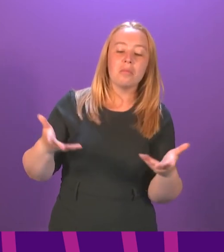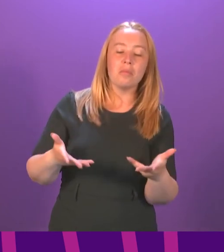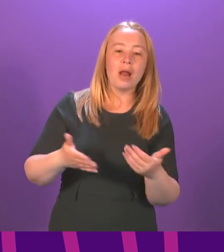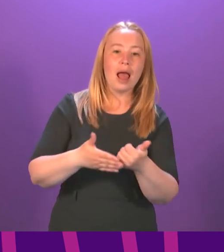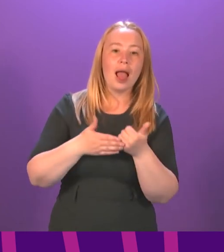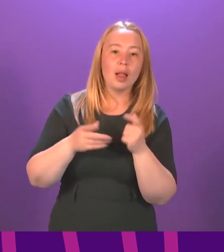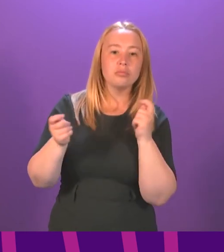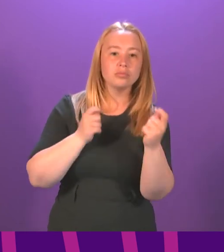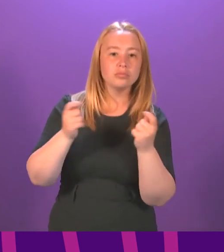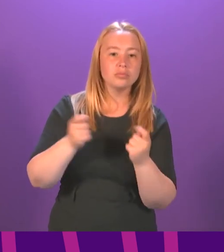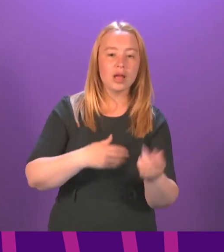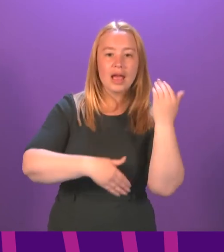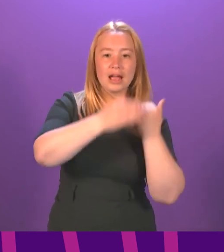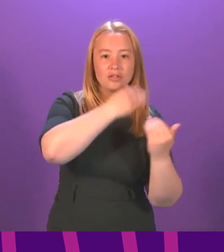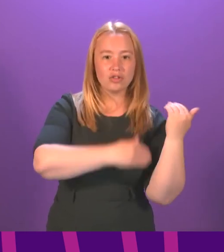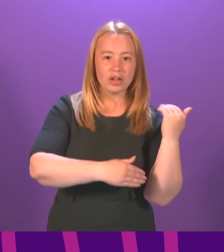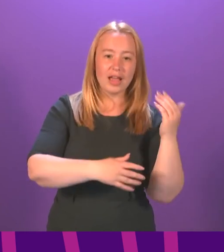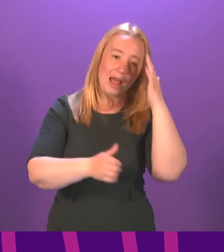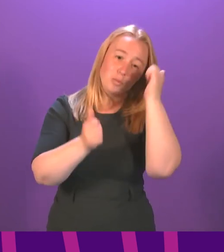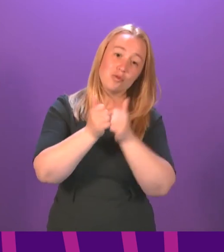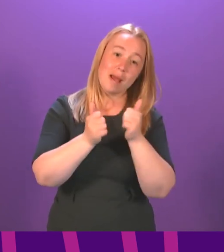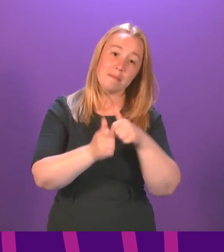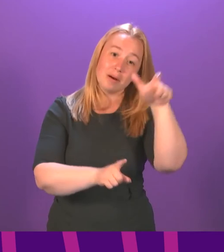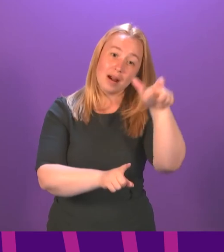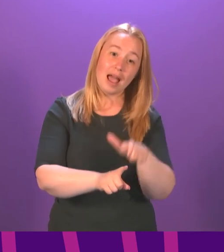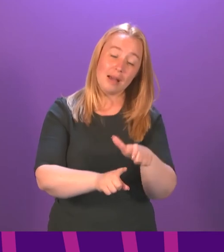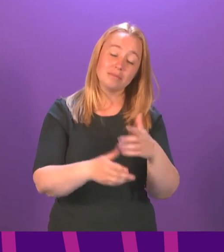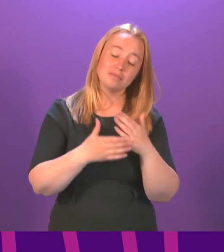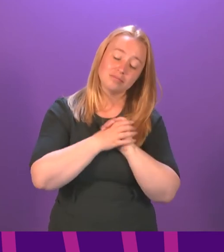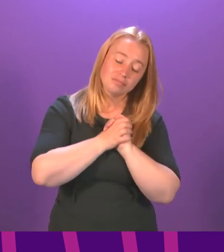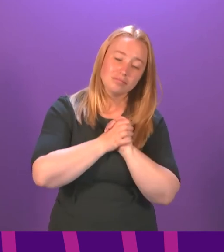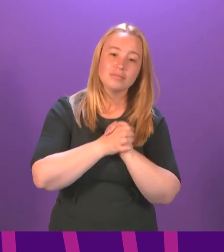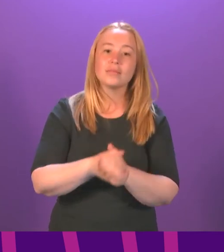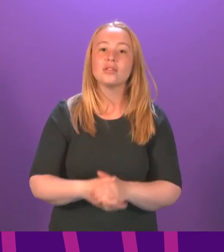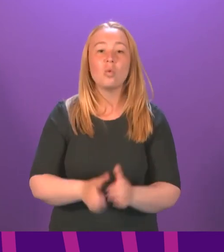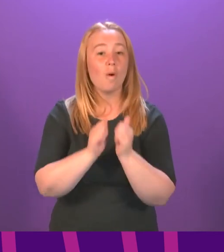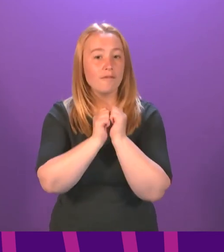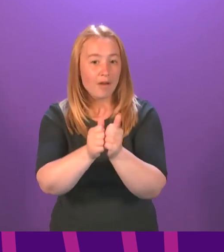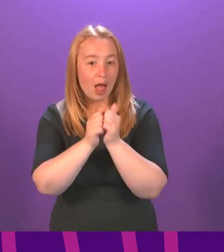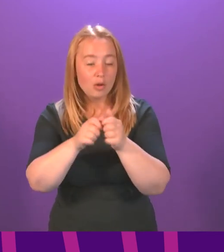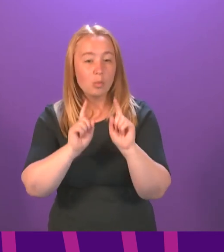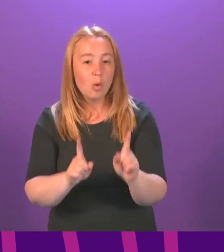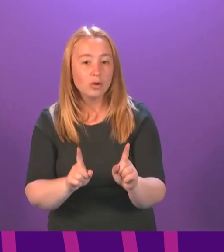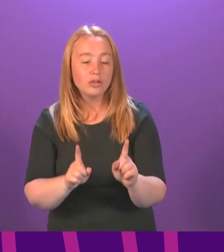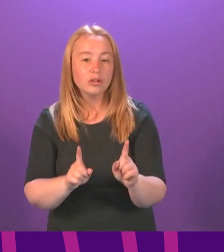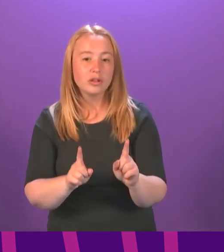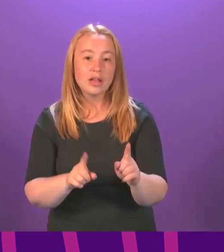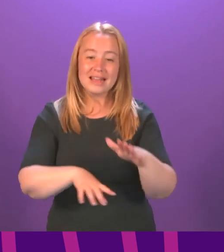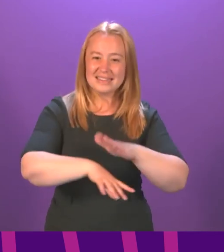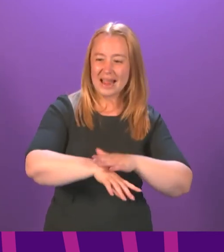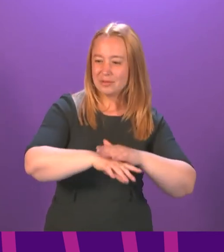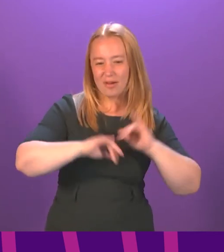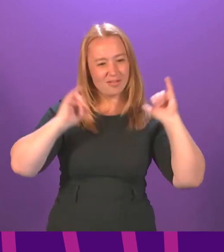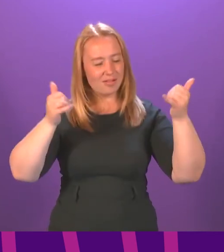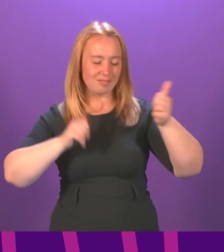are remembered most fondly. I encourage you to value most, not your moments of glory,